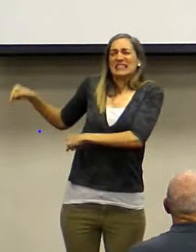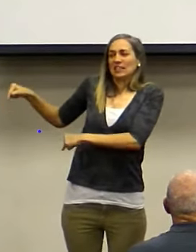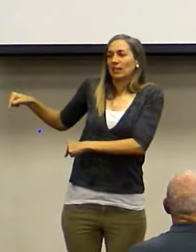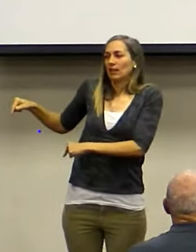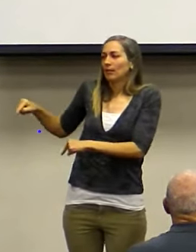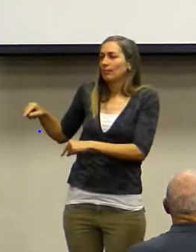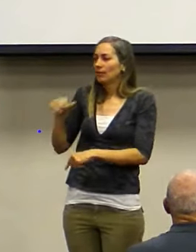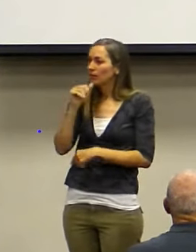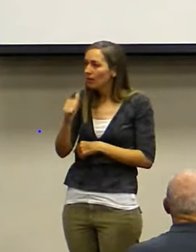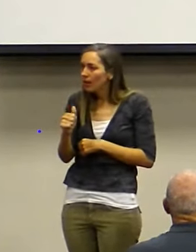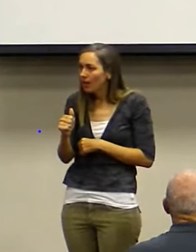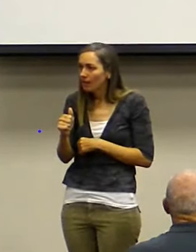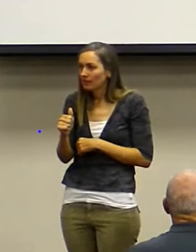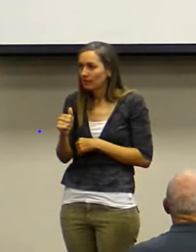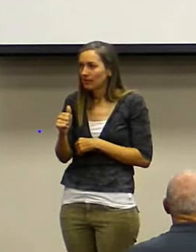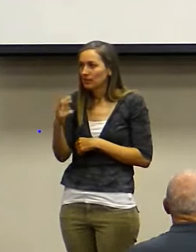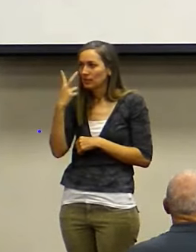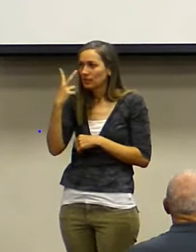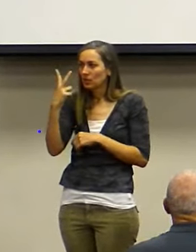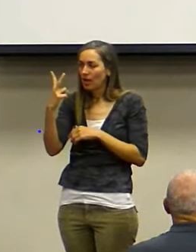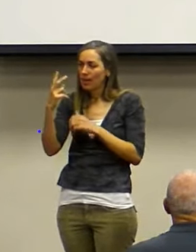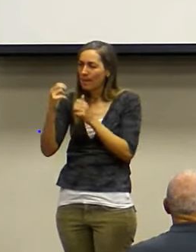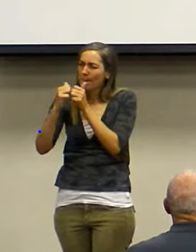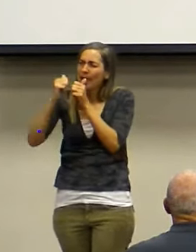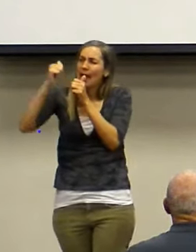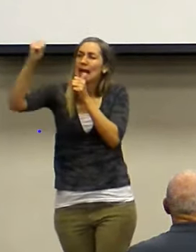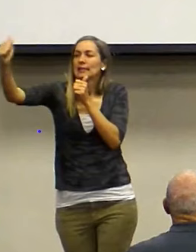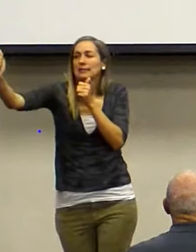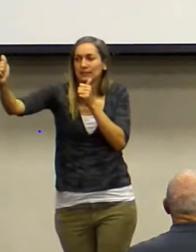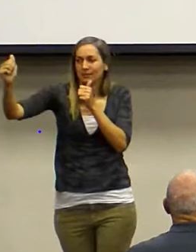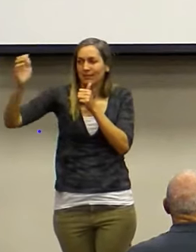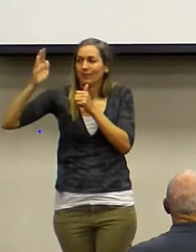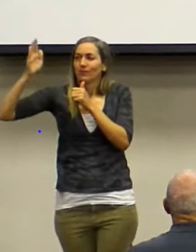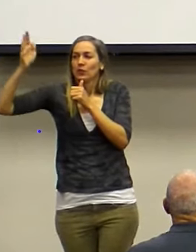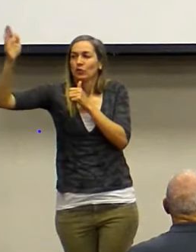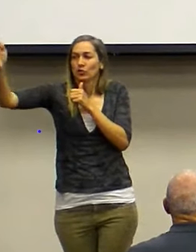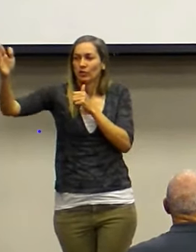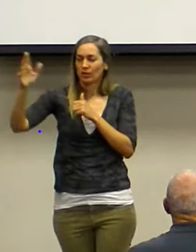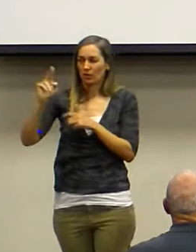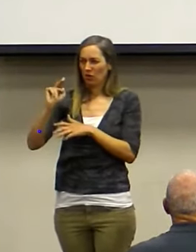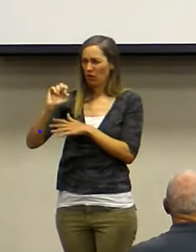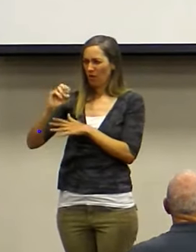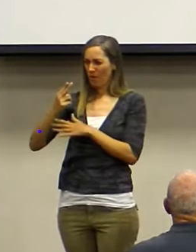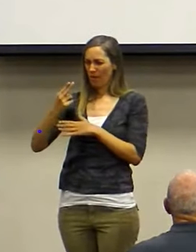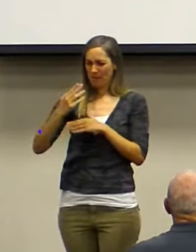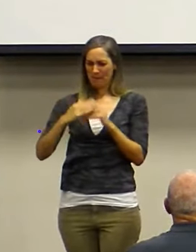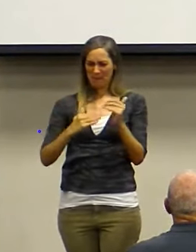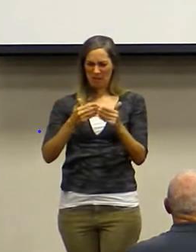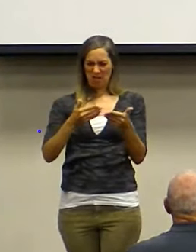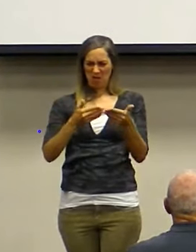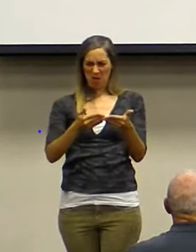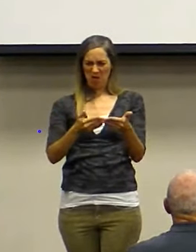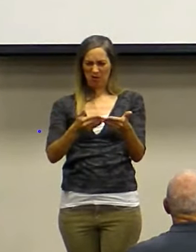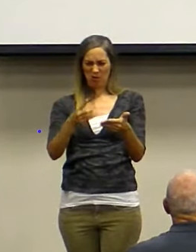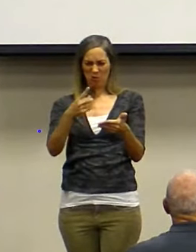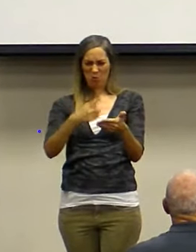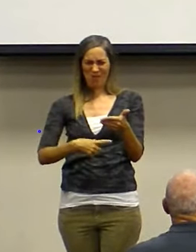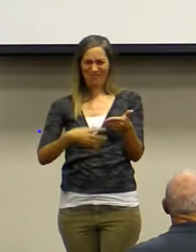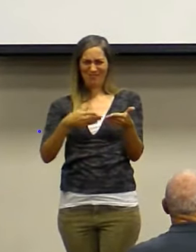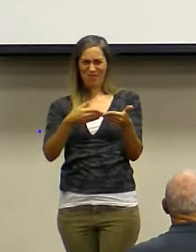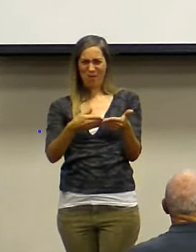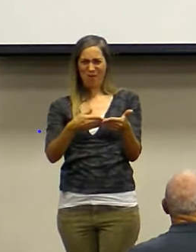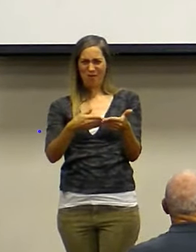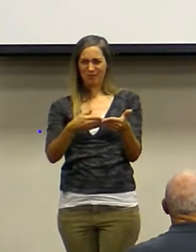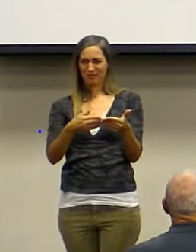that. Noah, building an ark. What's an ark? Can you imagine what his neighbor was saying?